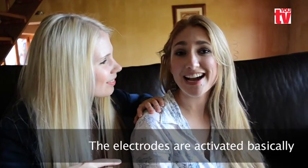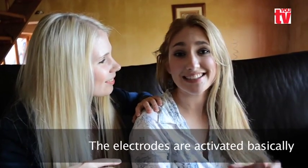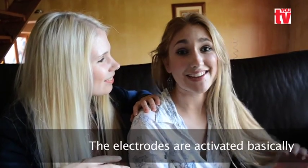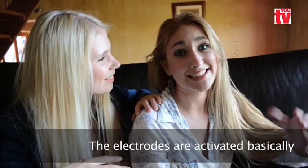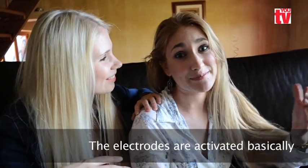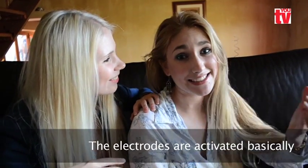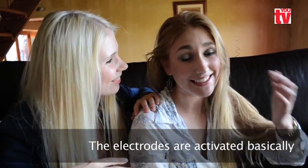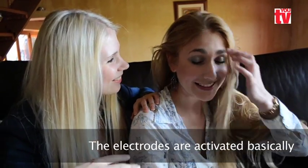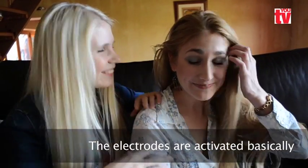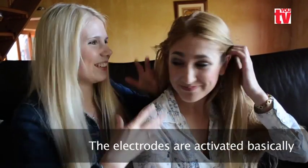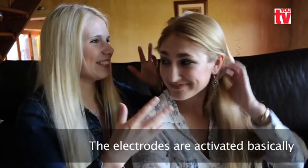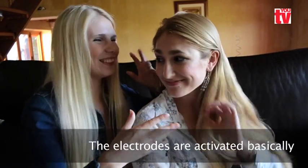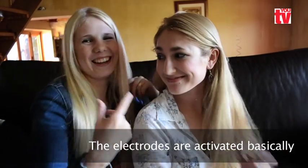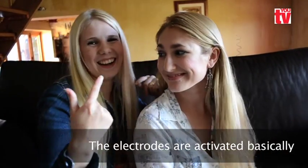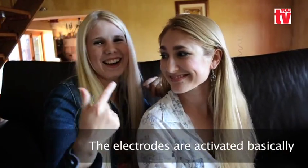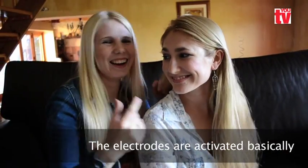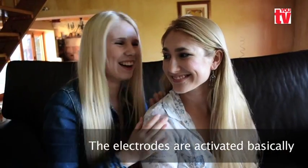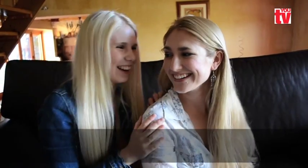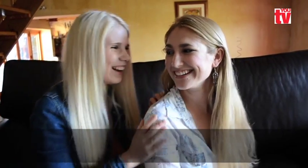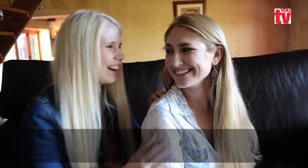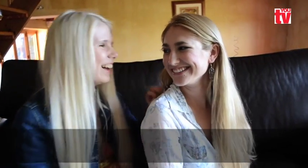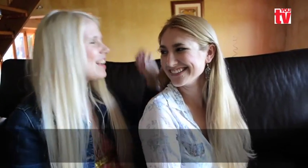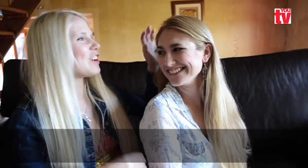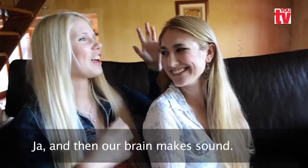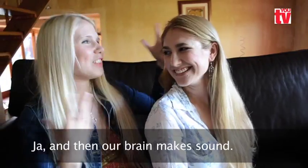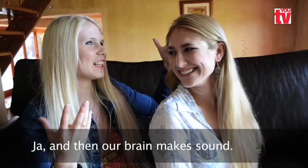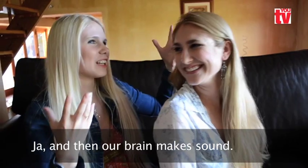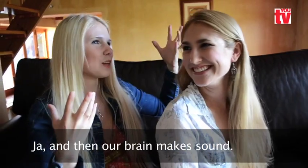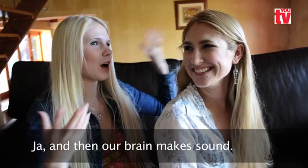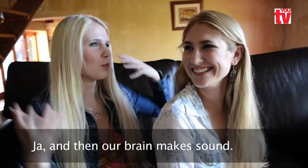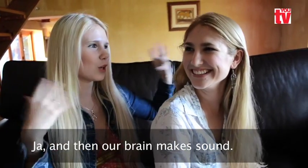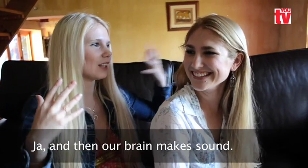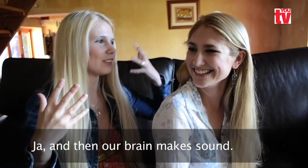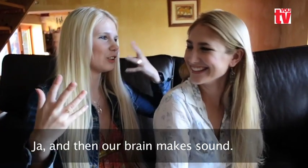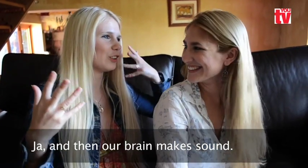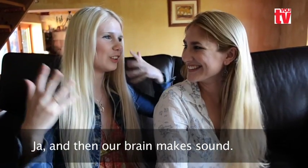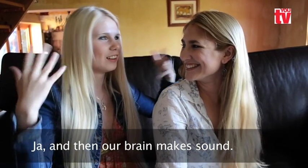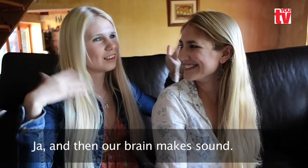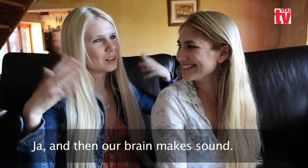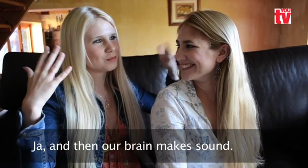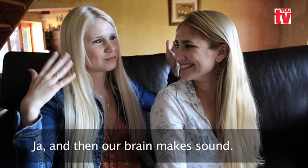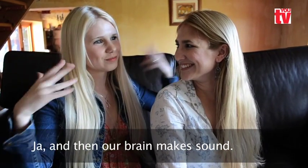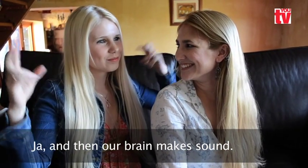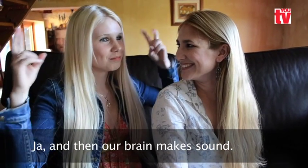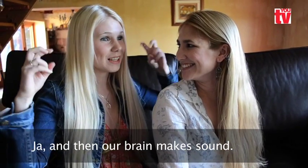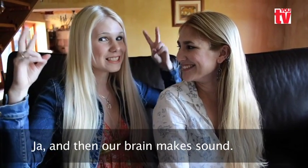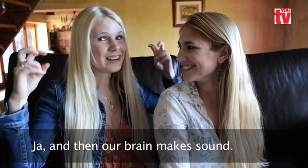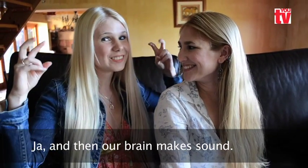activated, basically. Yeah. Yeah, and then our brain, you know, makes sounds.